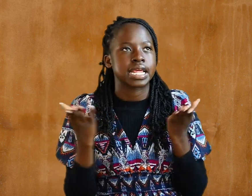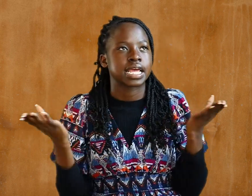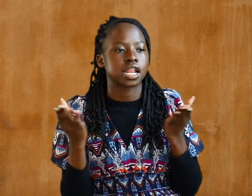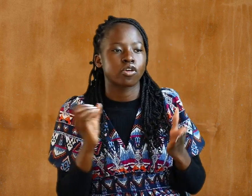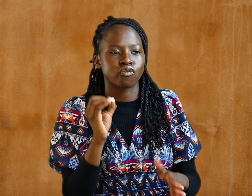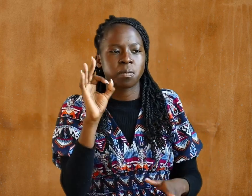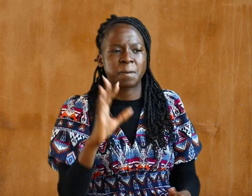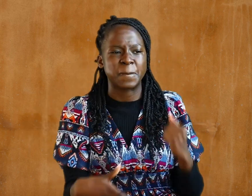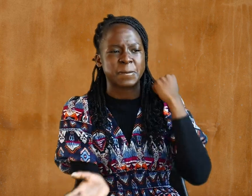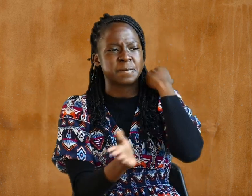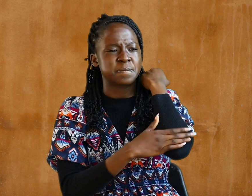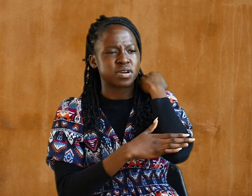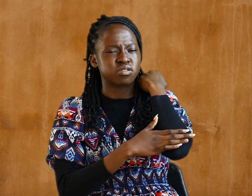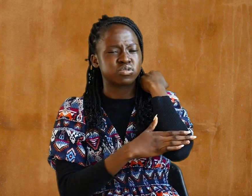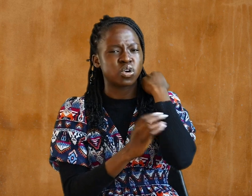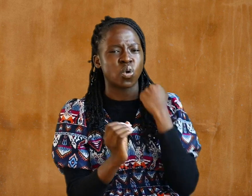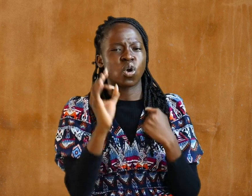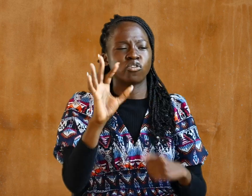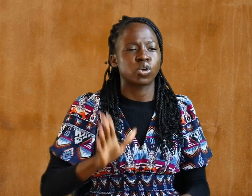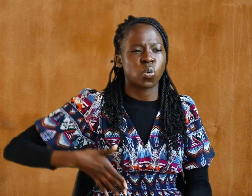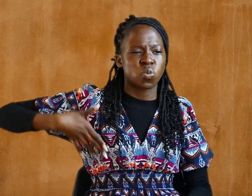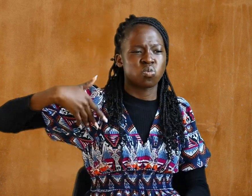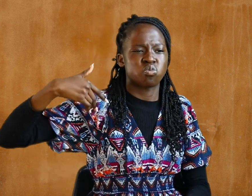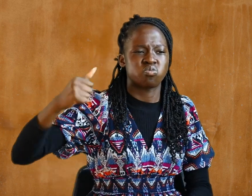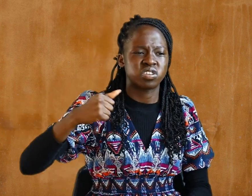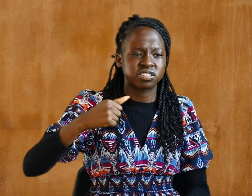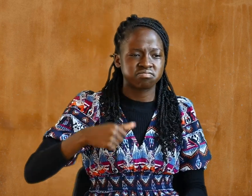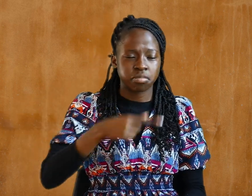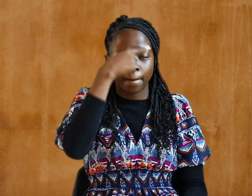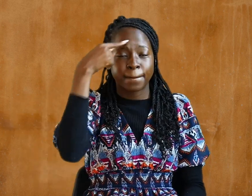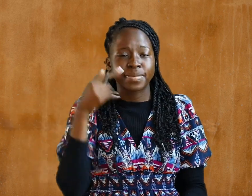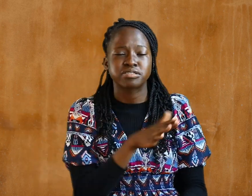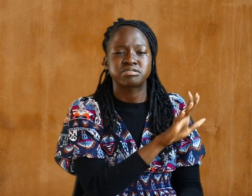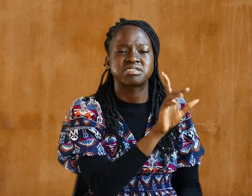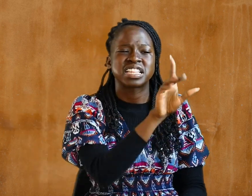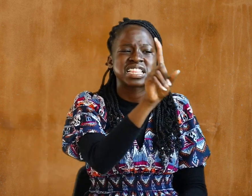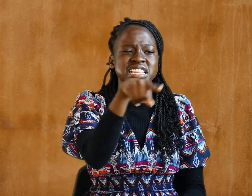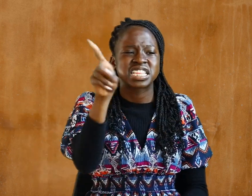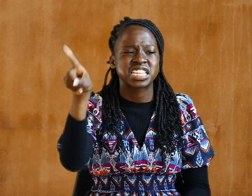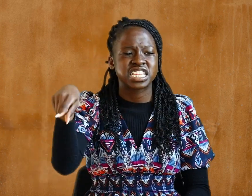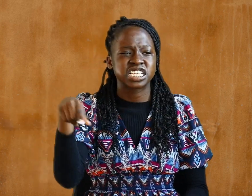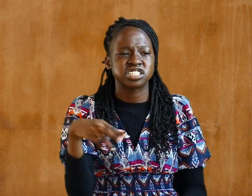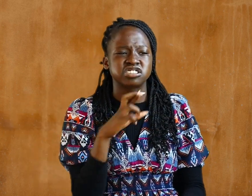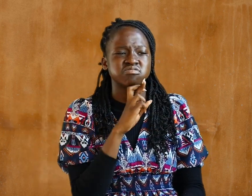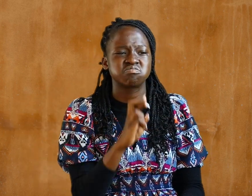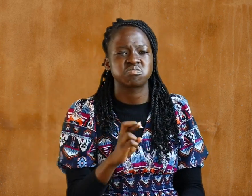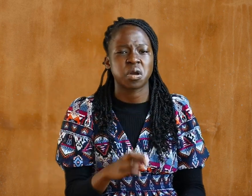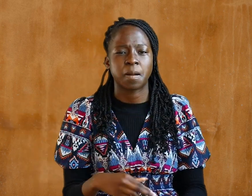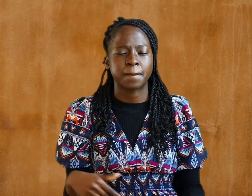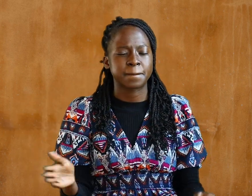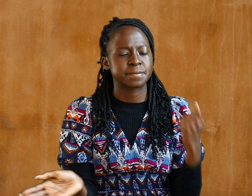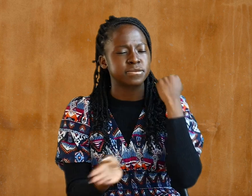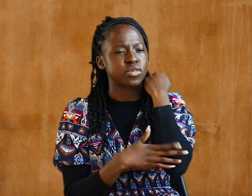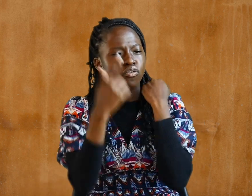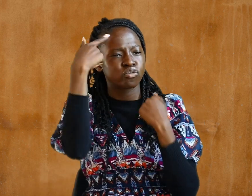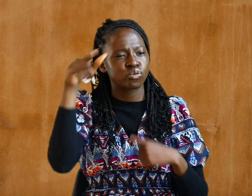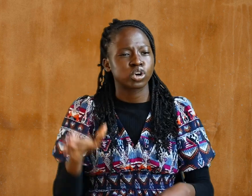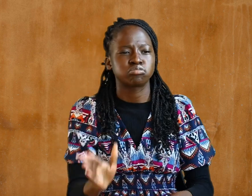kind of impurity or of greed, because these are improper for God's holy people.